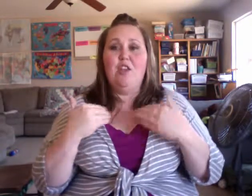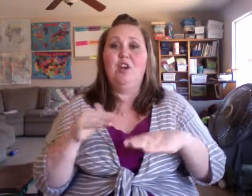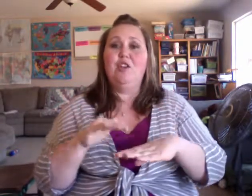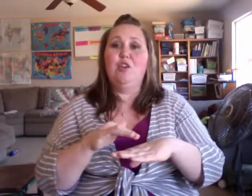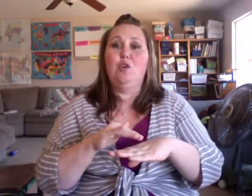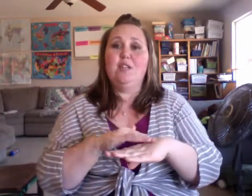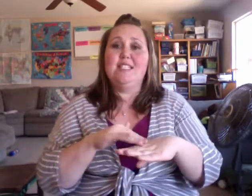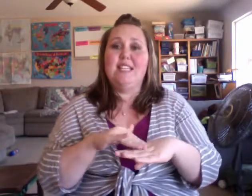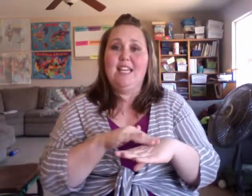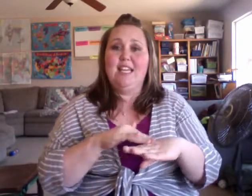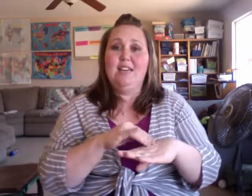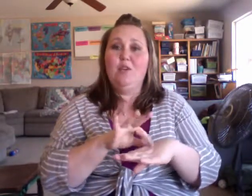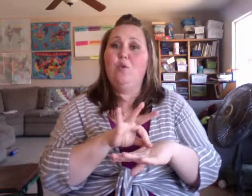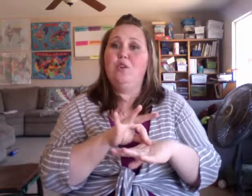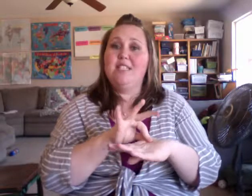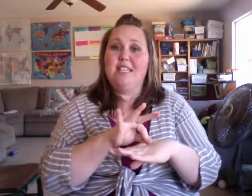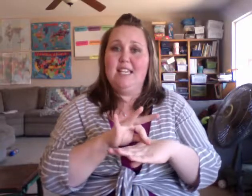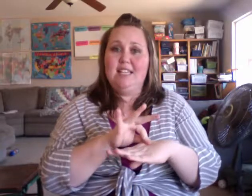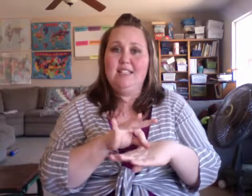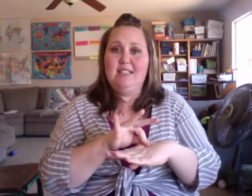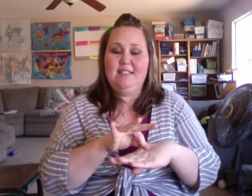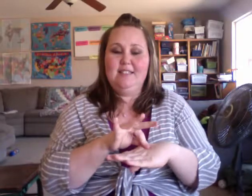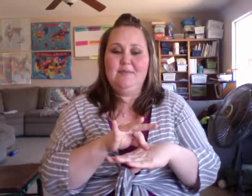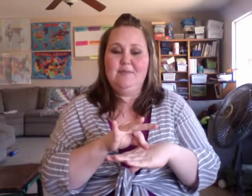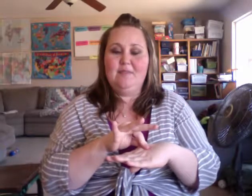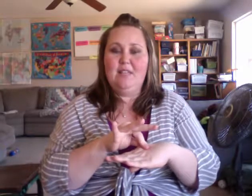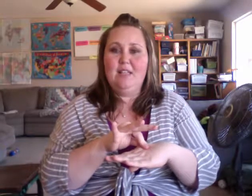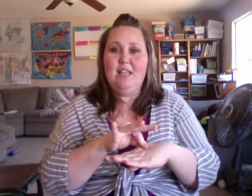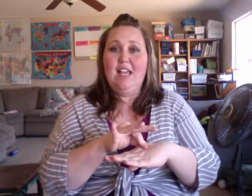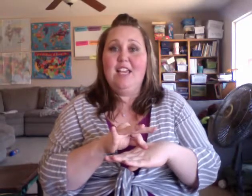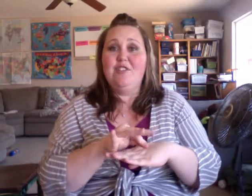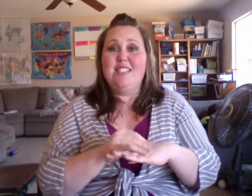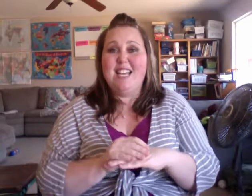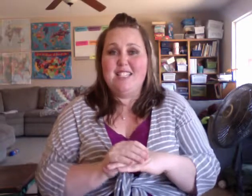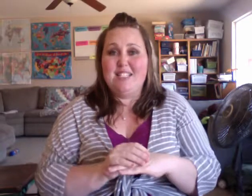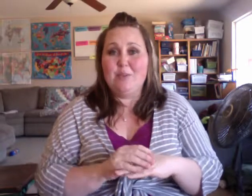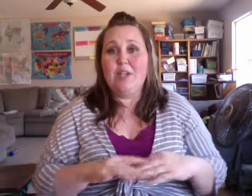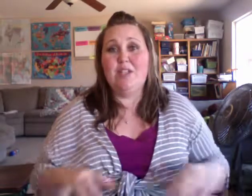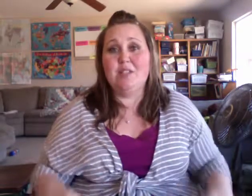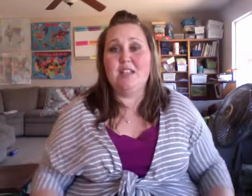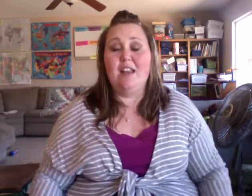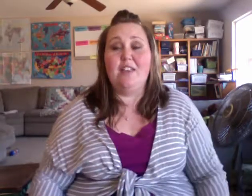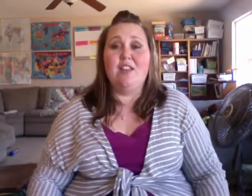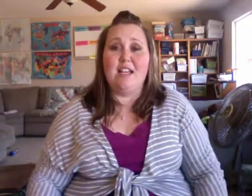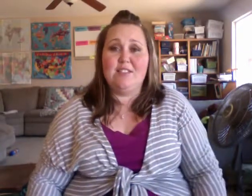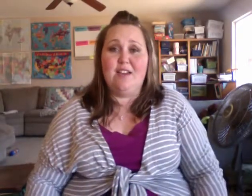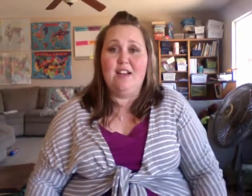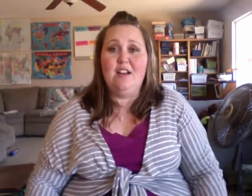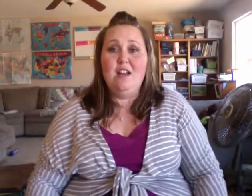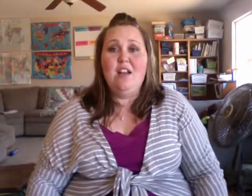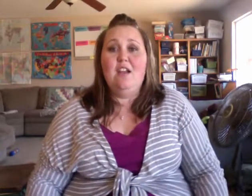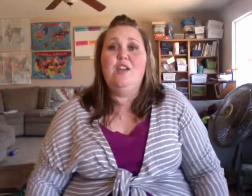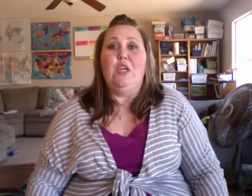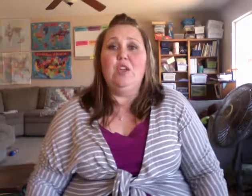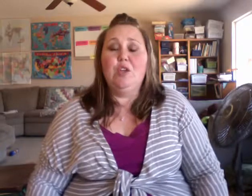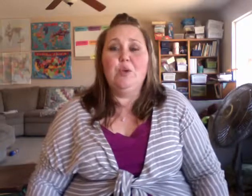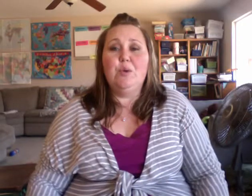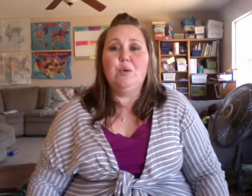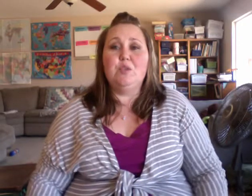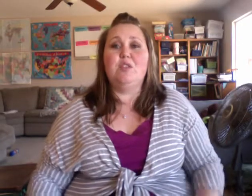your skin or your skin and your intestines. We're going to use another classifier. You can use